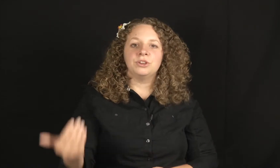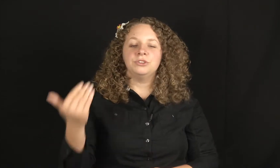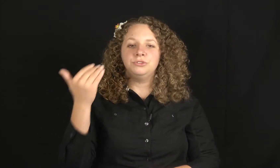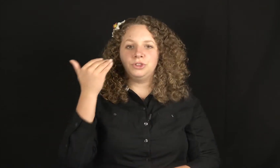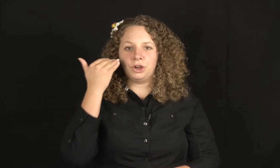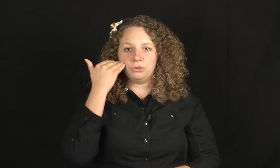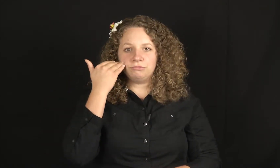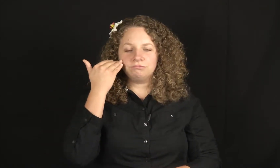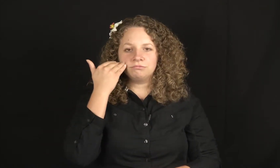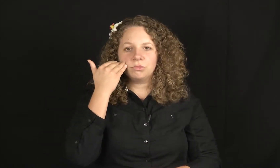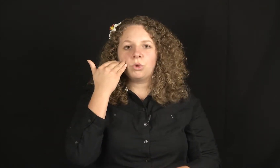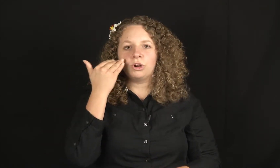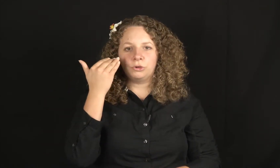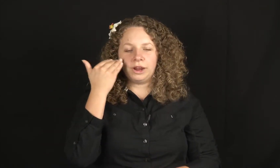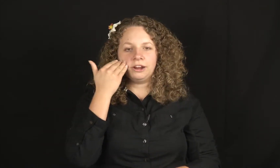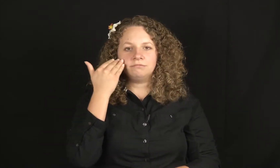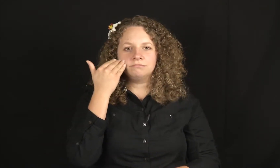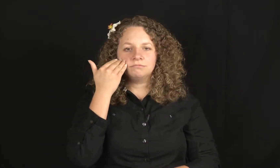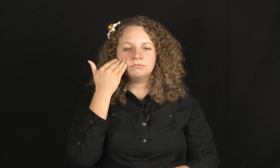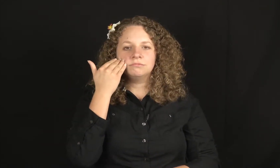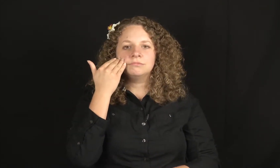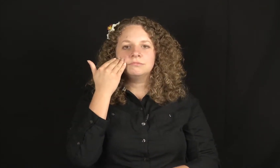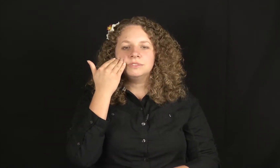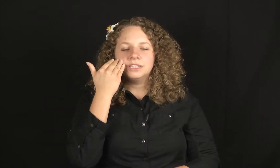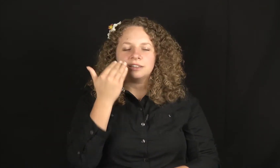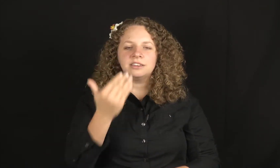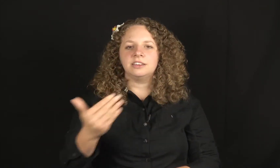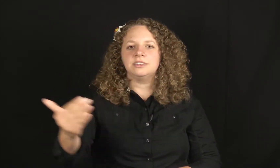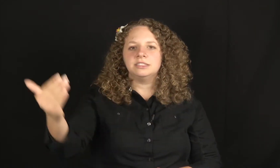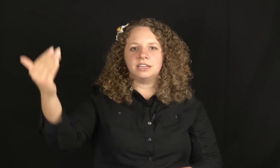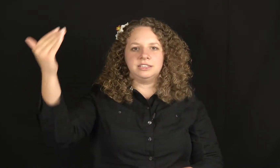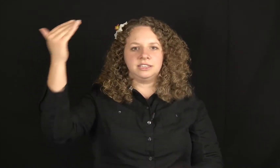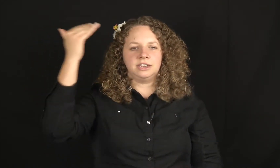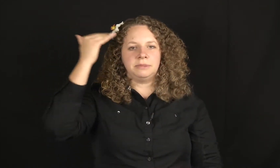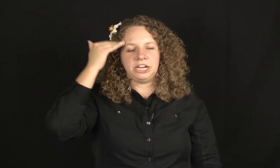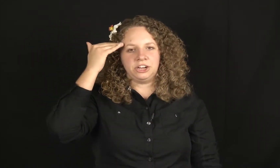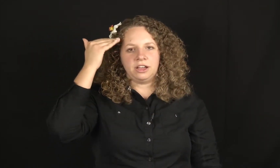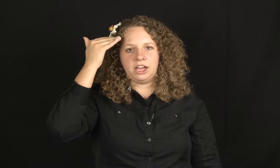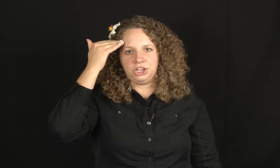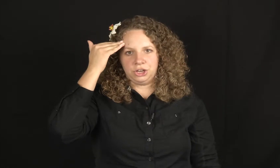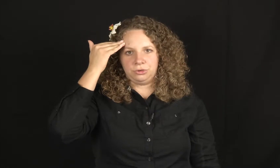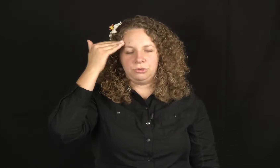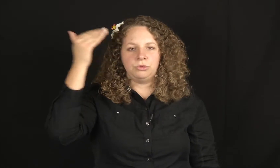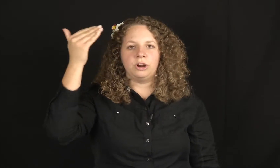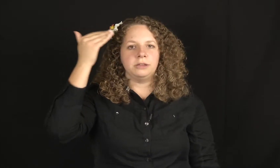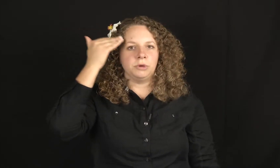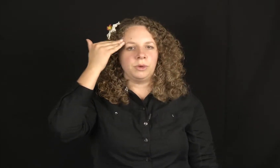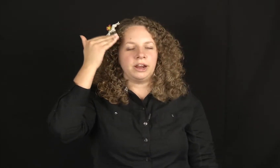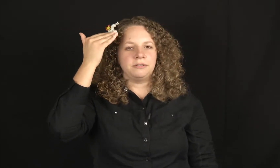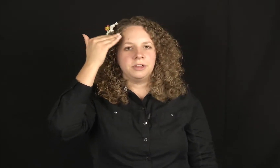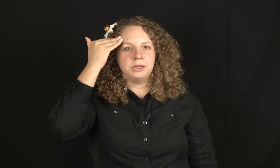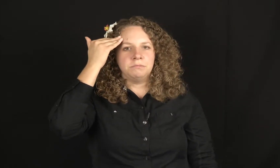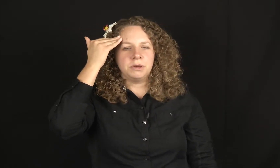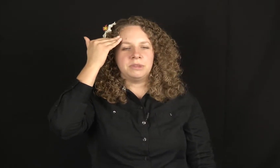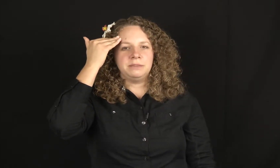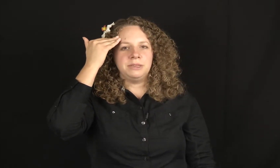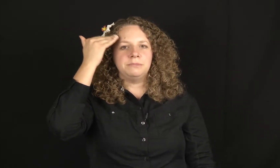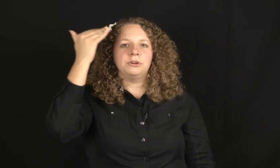Know, or aware. Technically the sign is signed up here. I know, or I'm aware. But many people